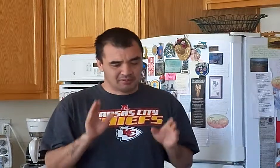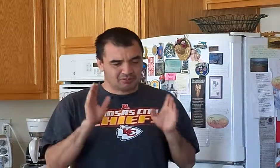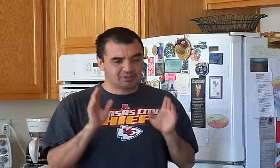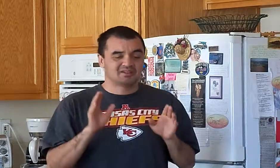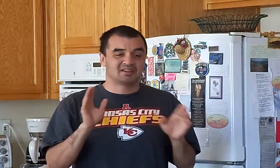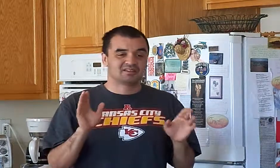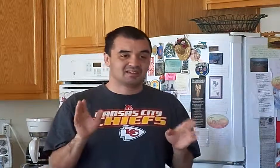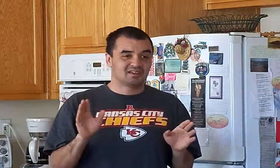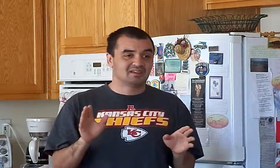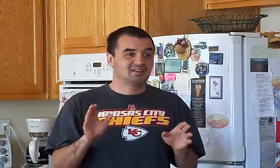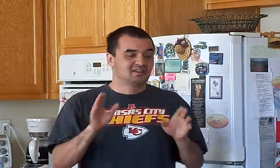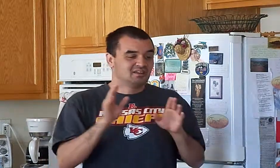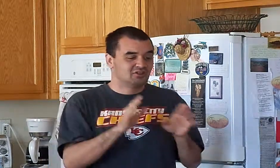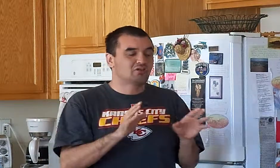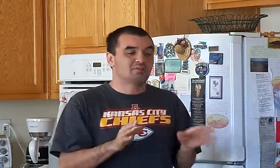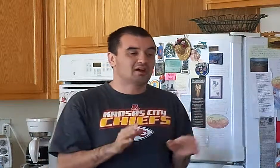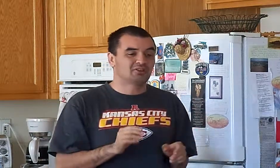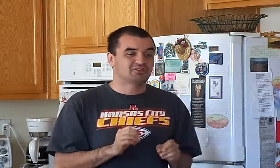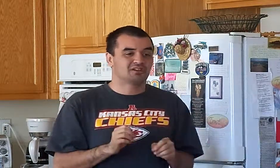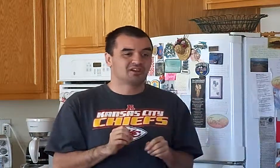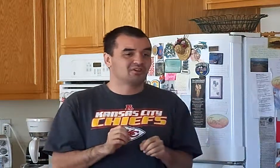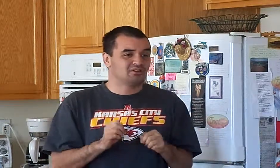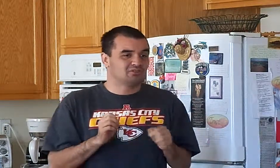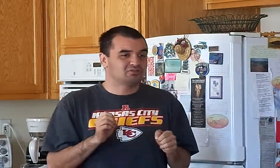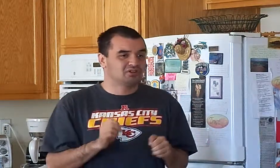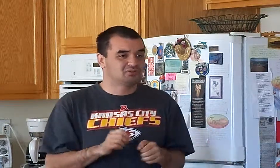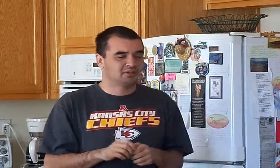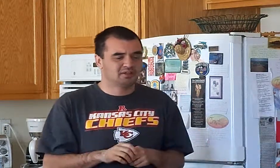but the reason I say it could be balancing it out in a strange way,